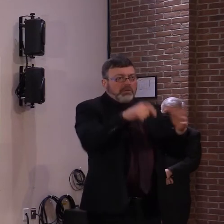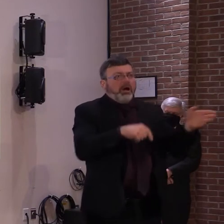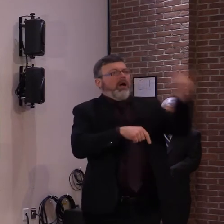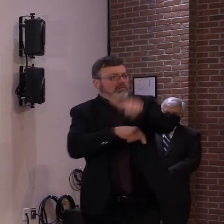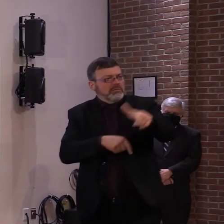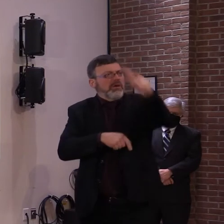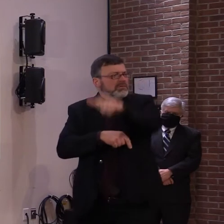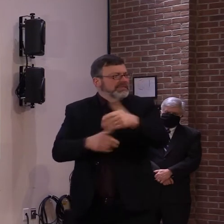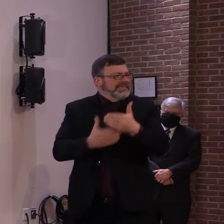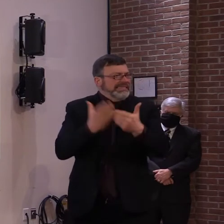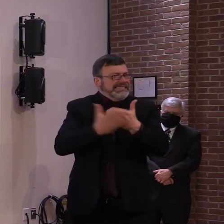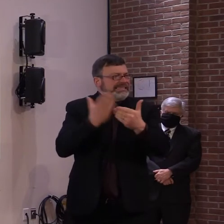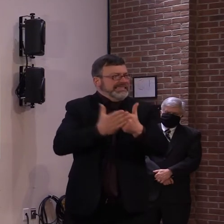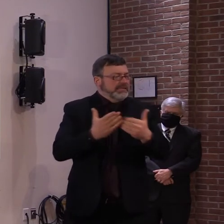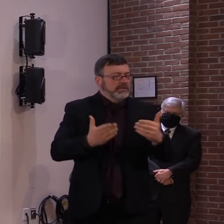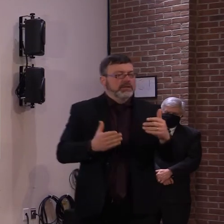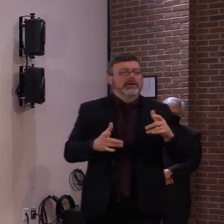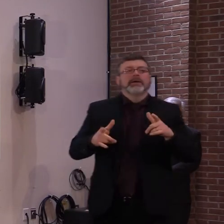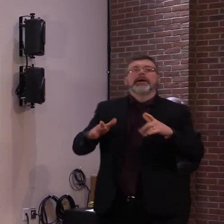Mike, the Islander?